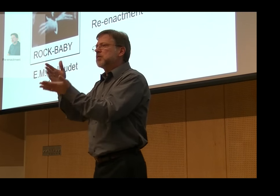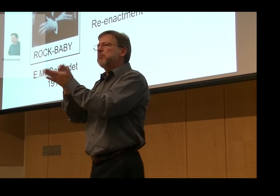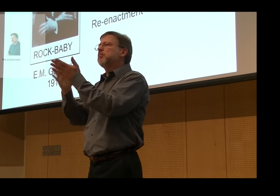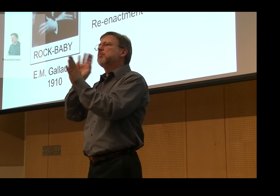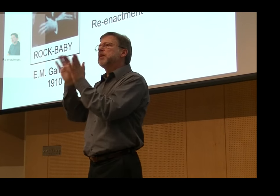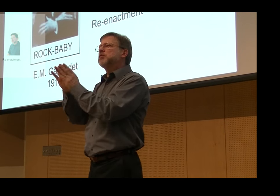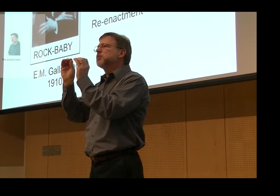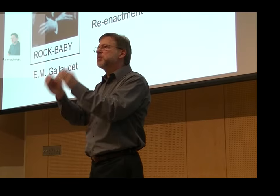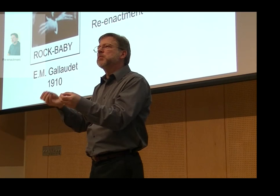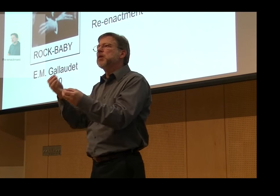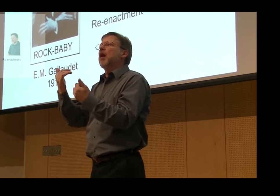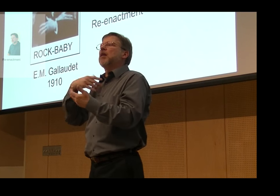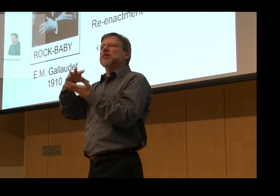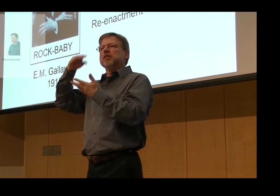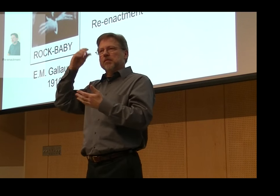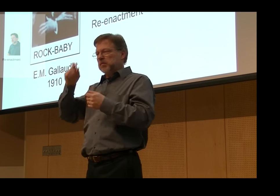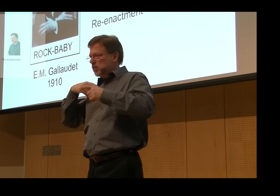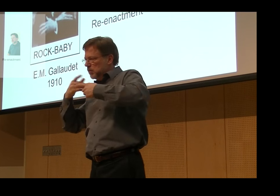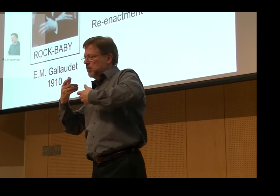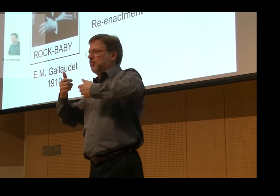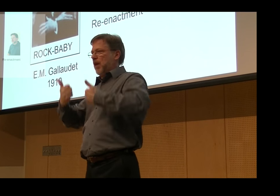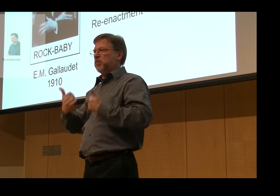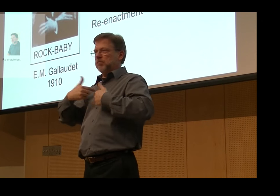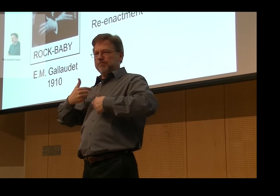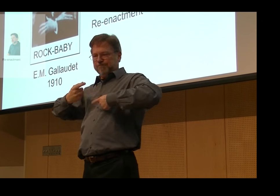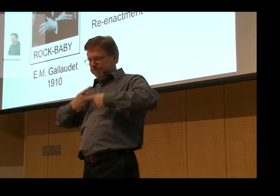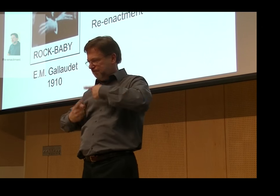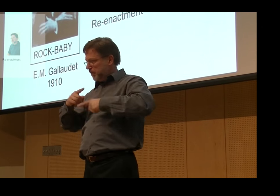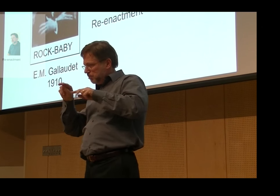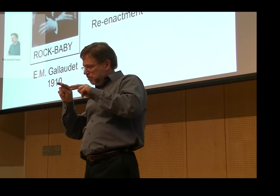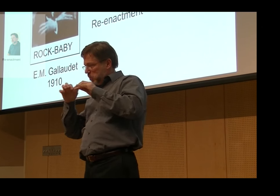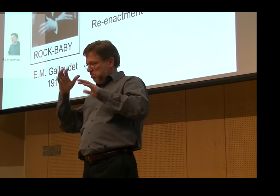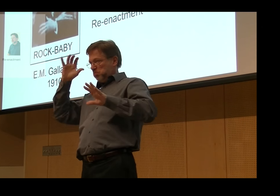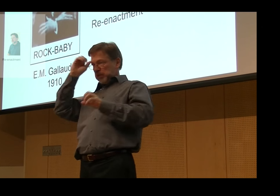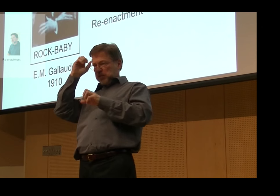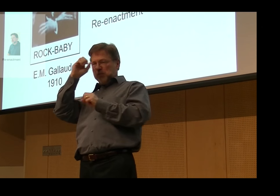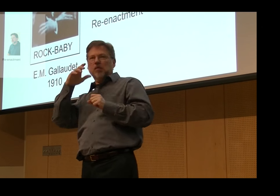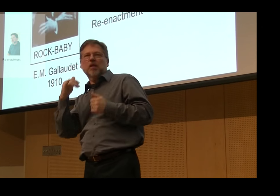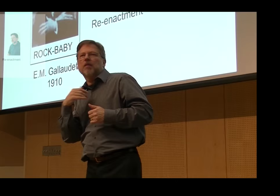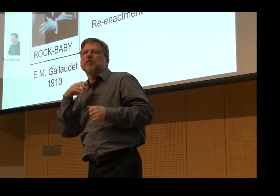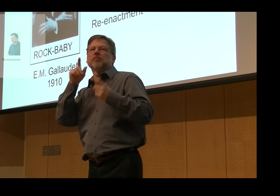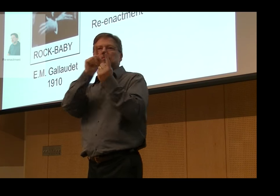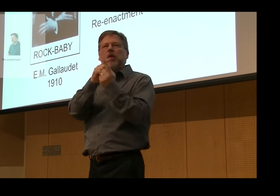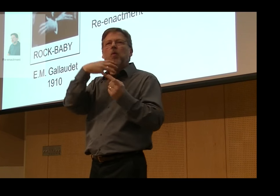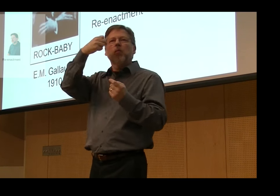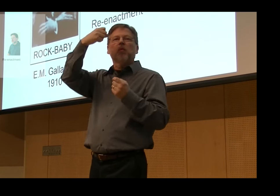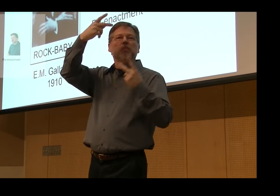We're trying to establish as well a reenactment protocol so that if we have